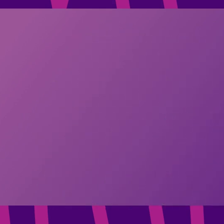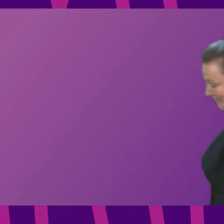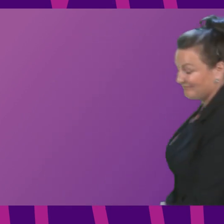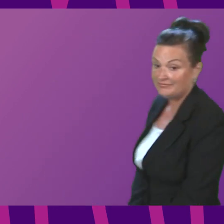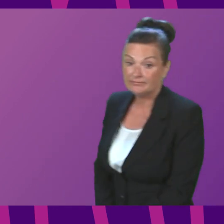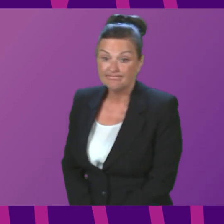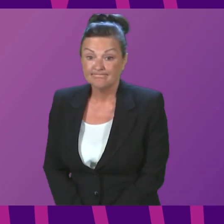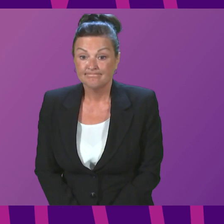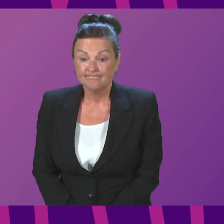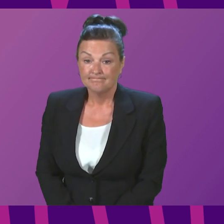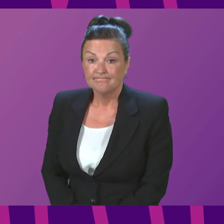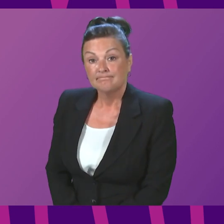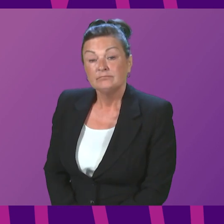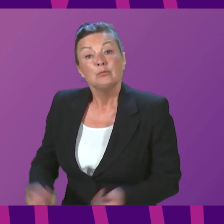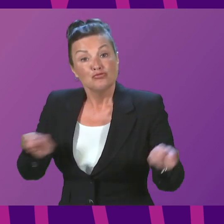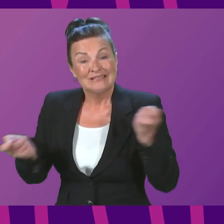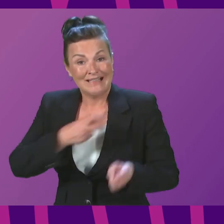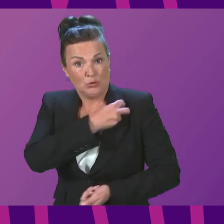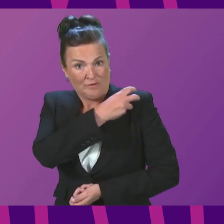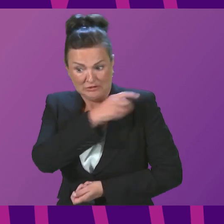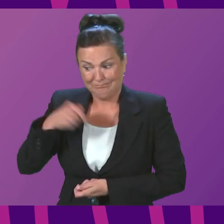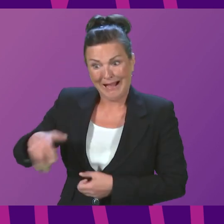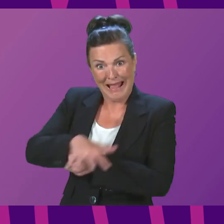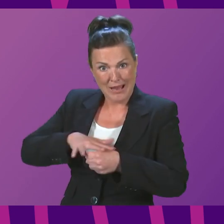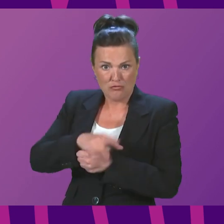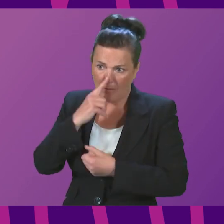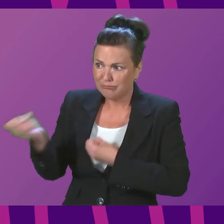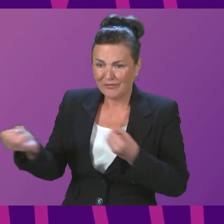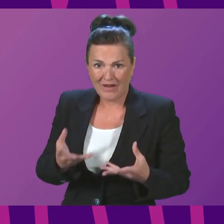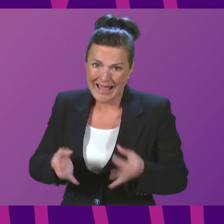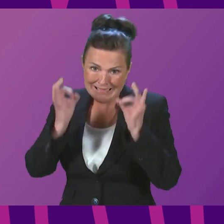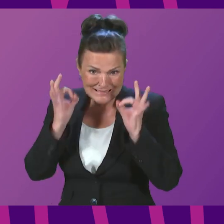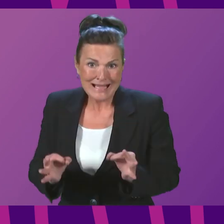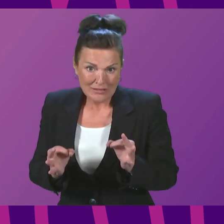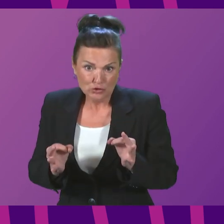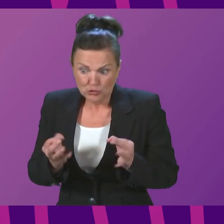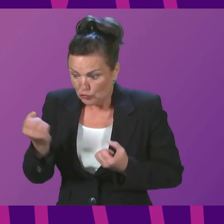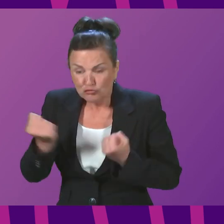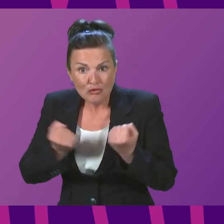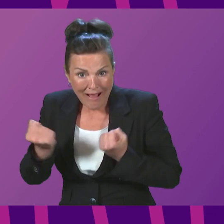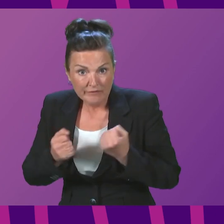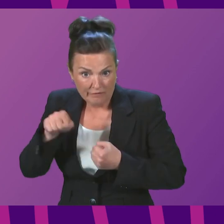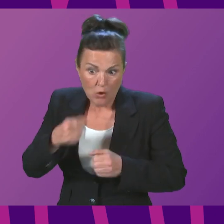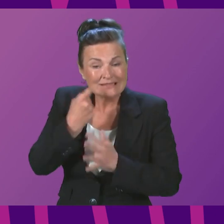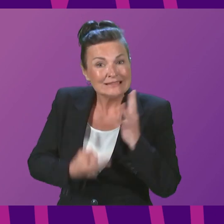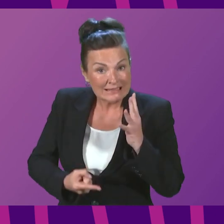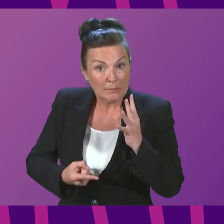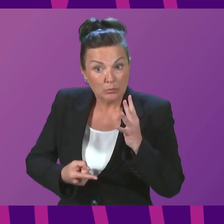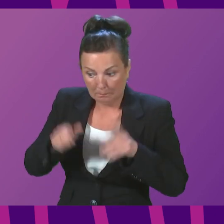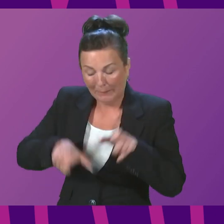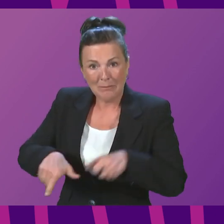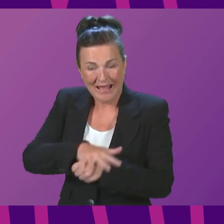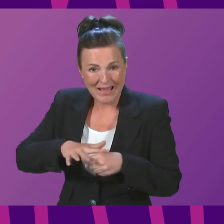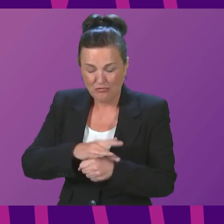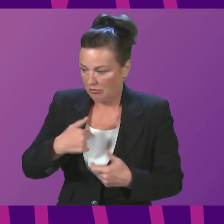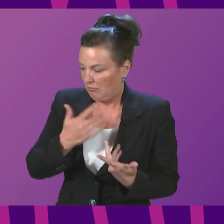DriveAbility Scotland and my constituency provide essential driving assessments for disabled drivers and offer them support and advice. Appointments are secured in the short of